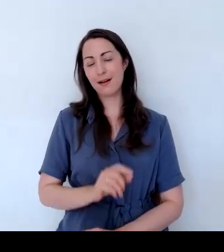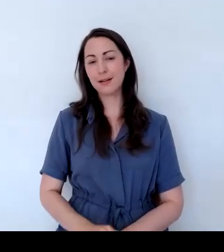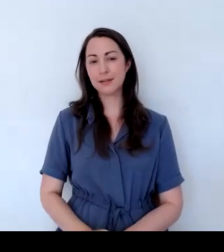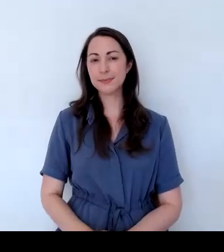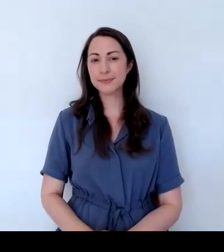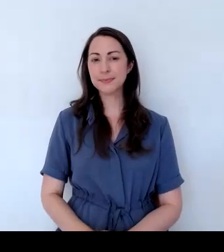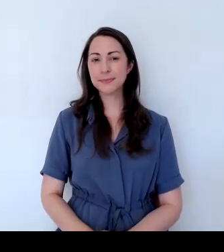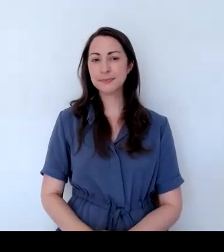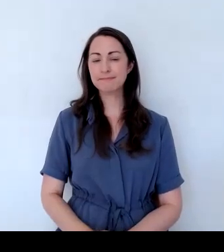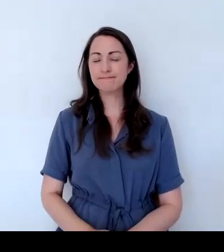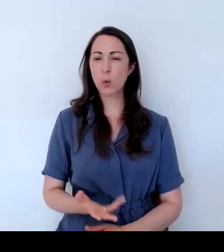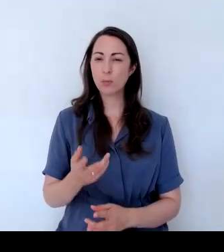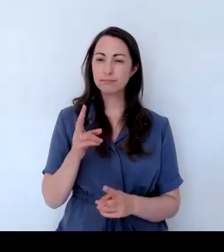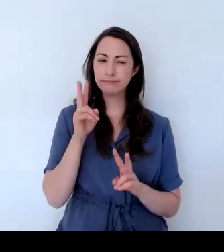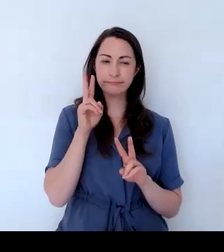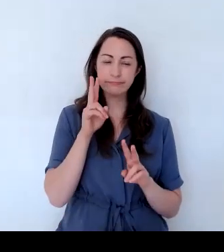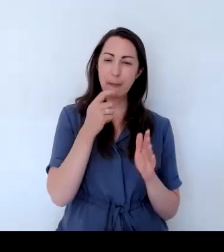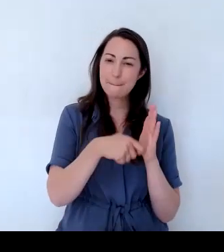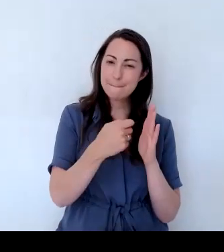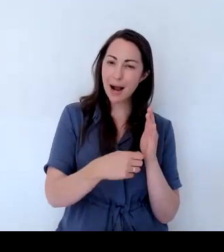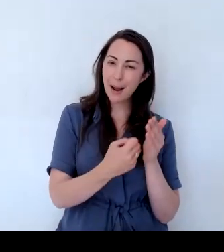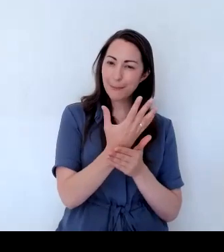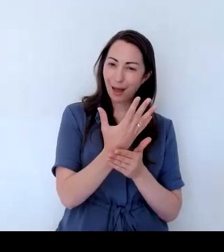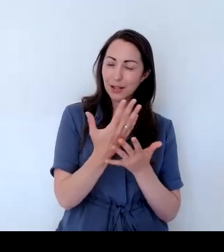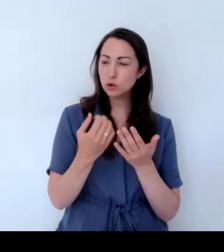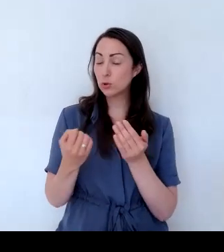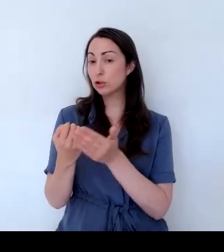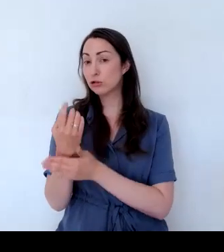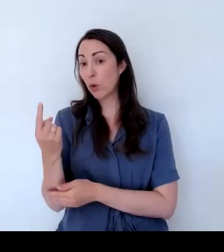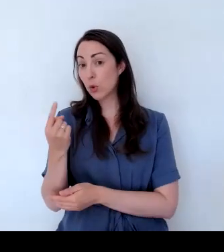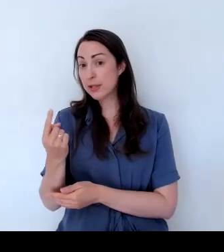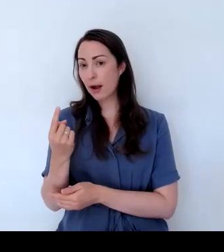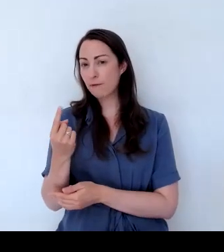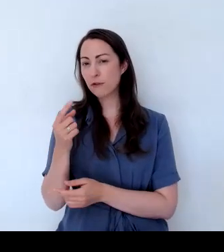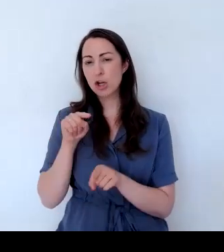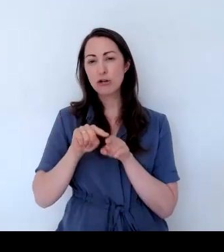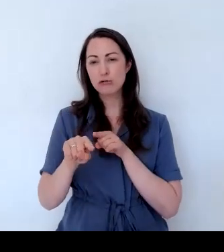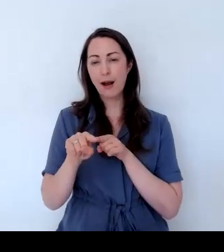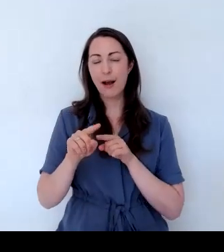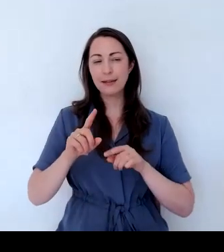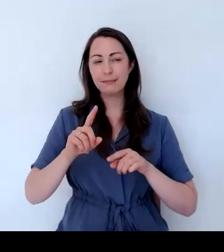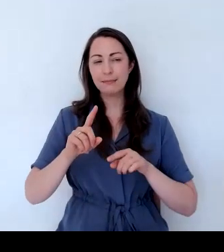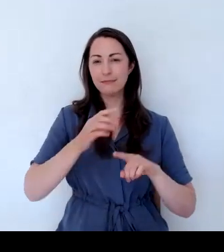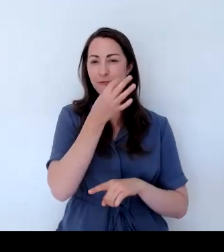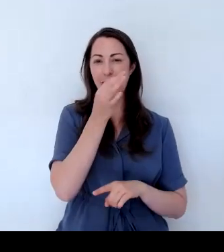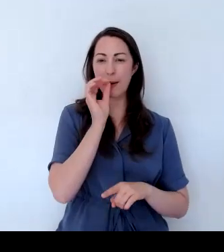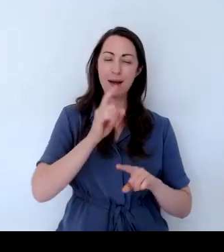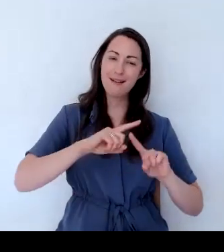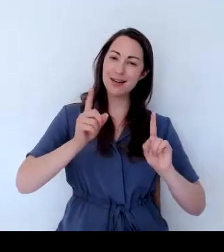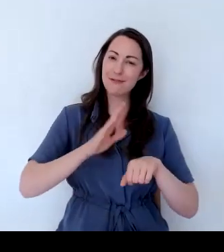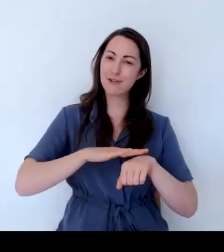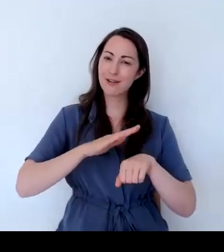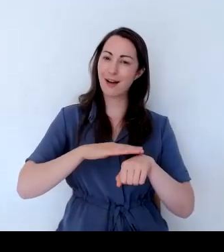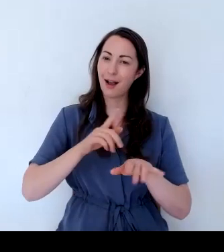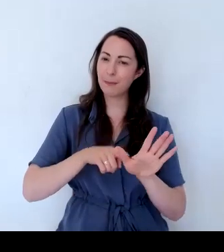that you're buying or you're growing, then try and do that. And I think we've got a good spread there throughout the year, just in herbs.